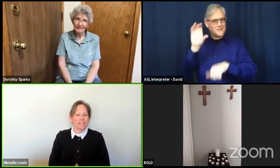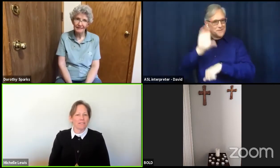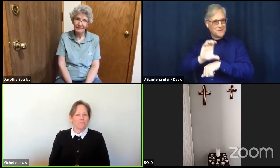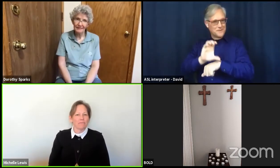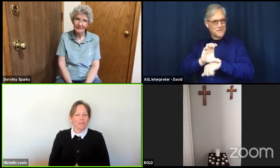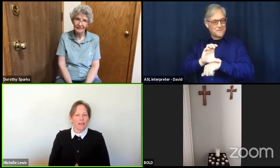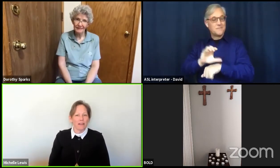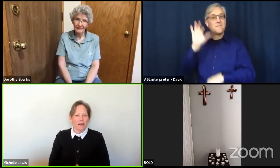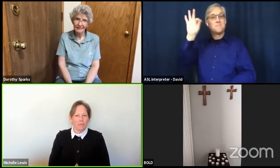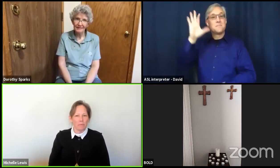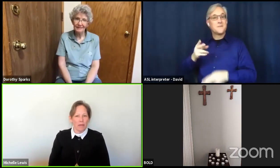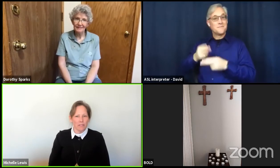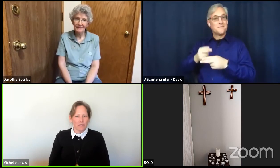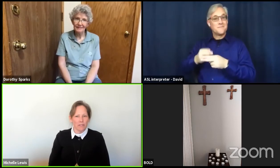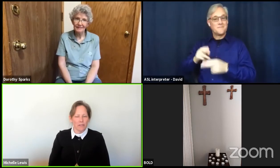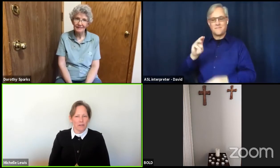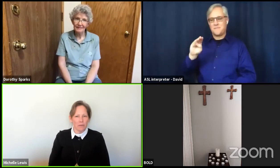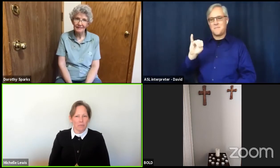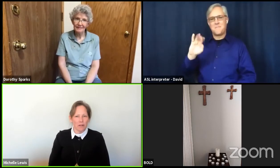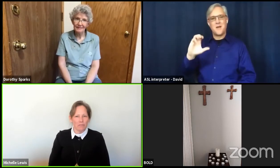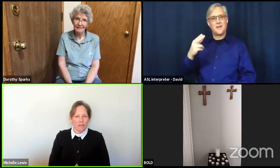and I'm the pastor here at Bread of Life.